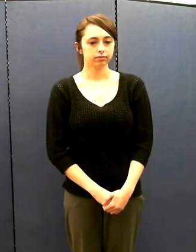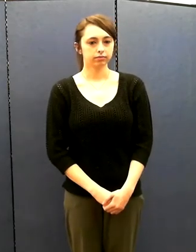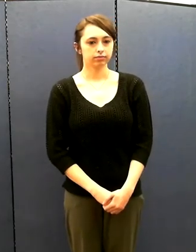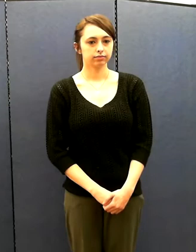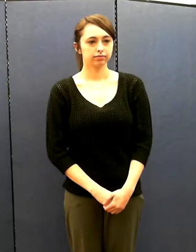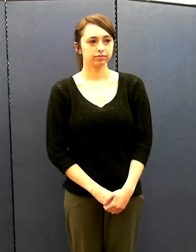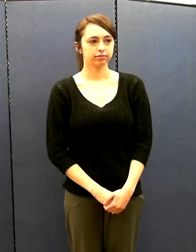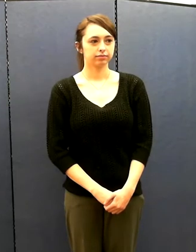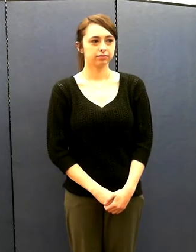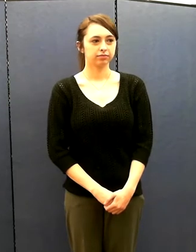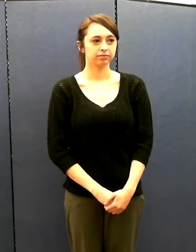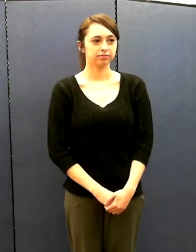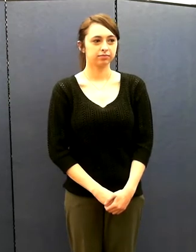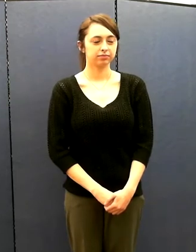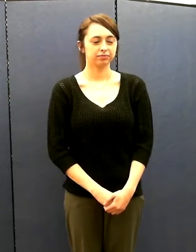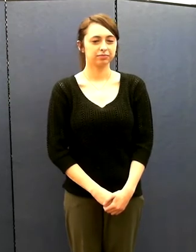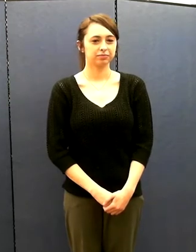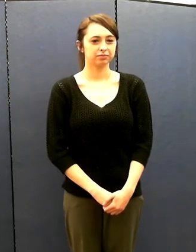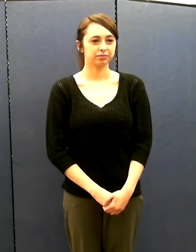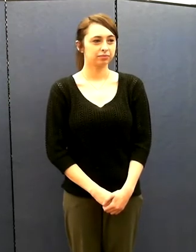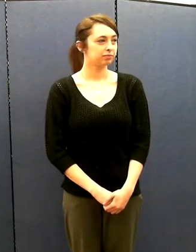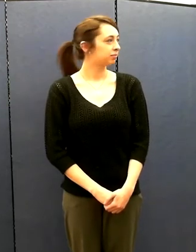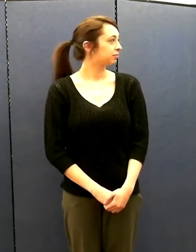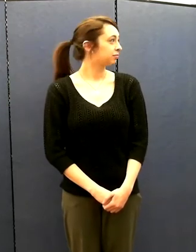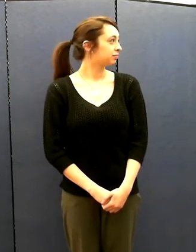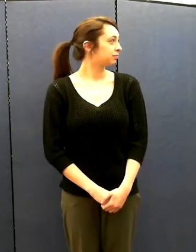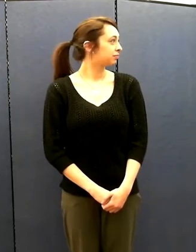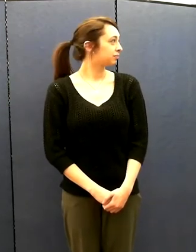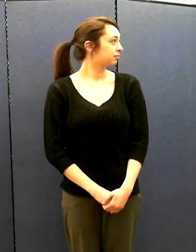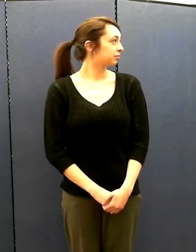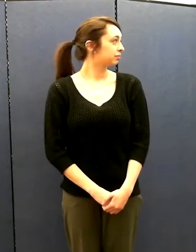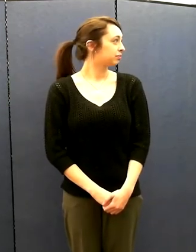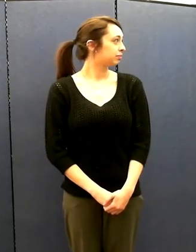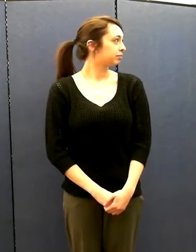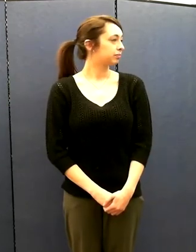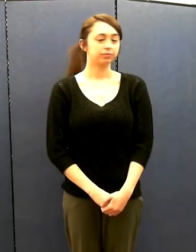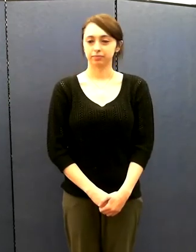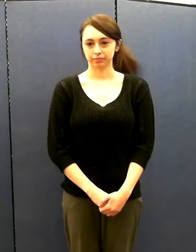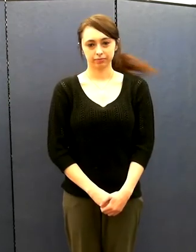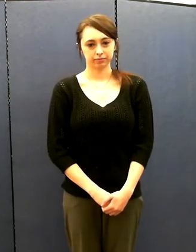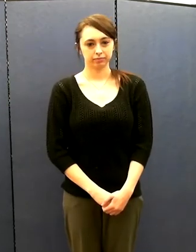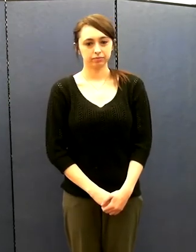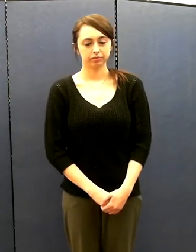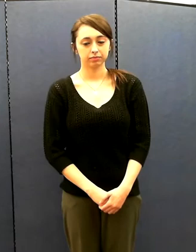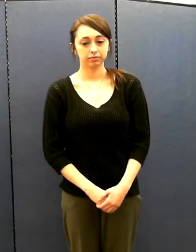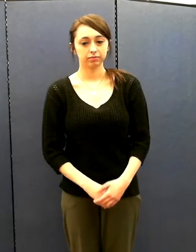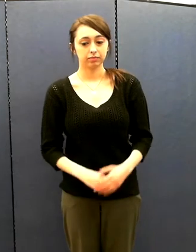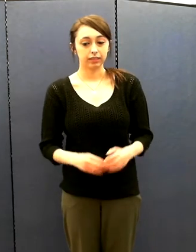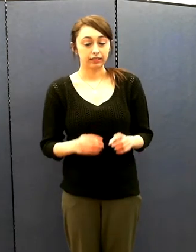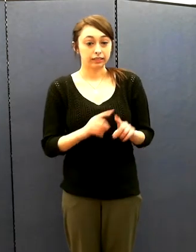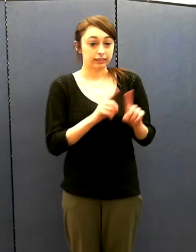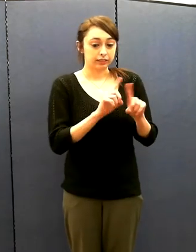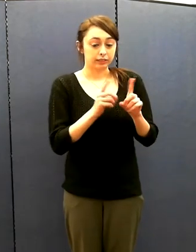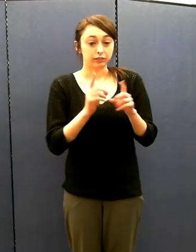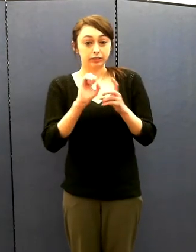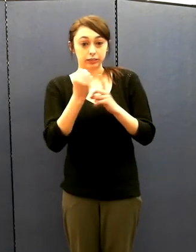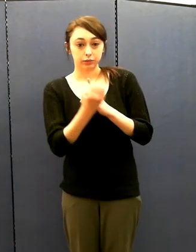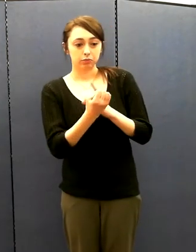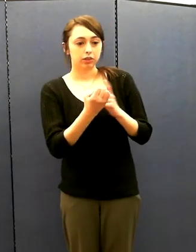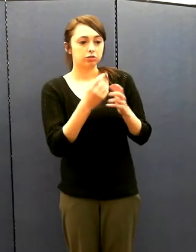look down. Whether you're driving a car or anything, that distracted driving is pretty bad. on you're driving.